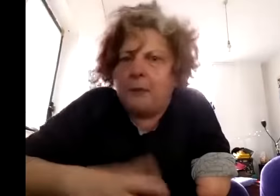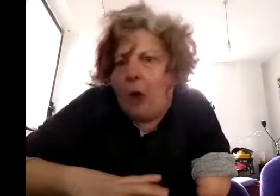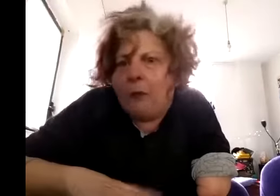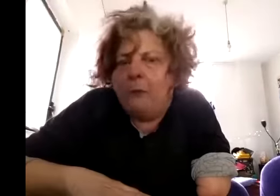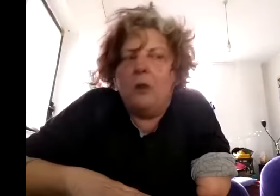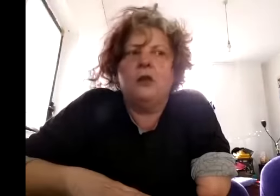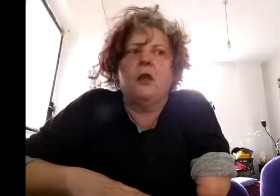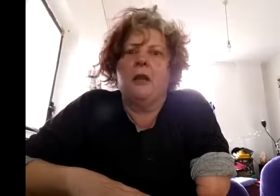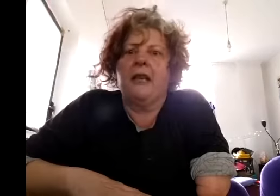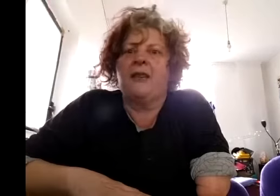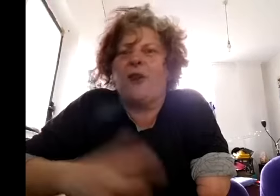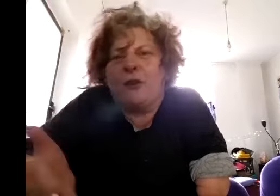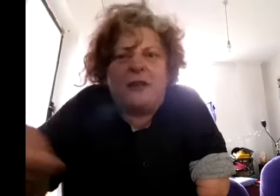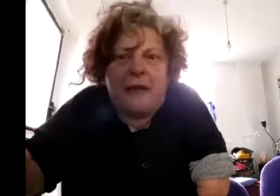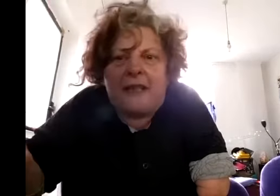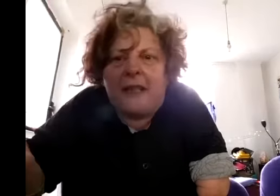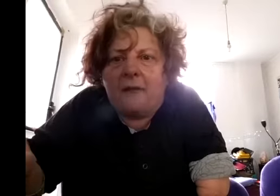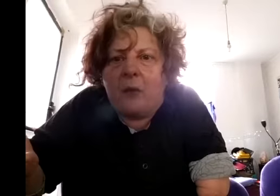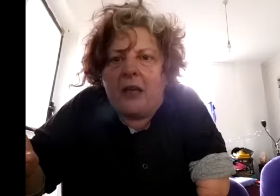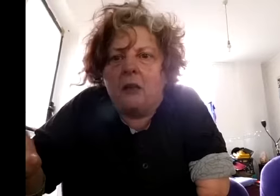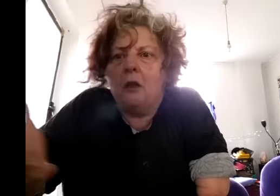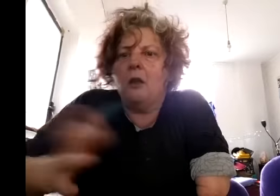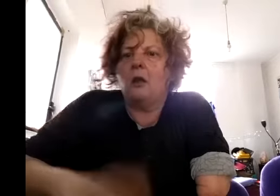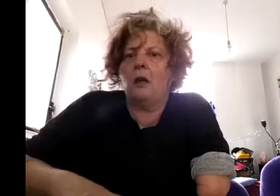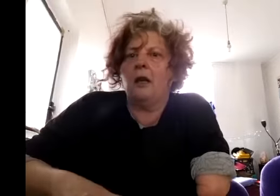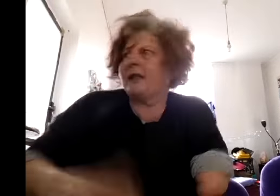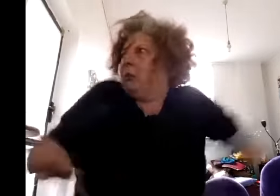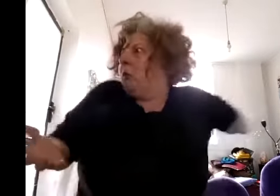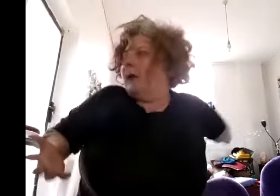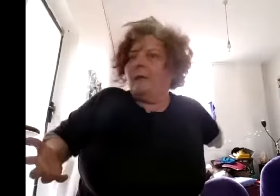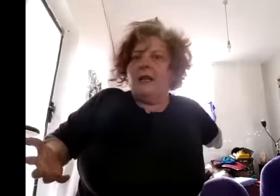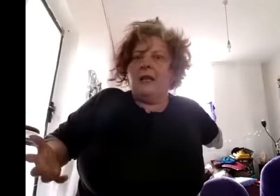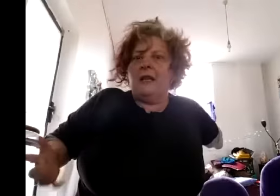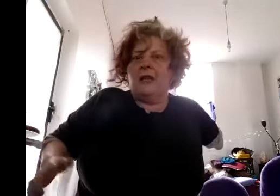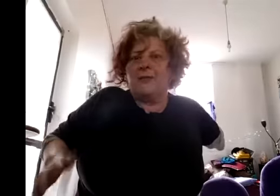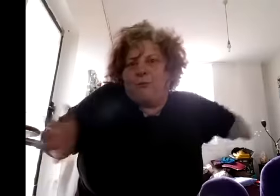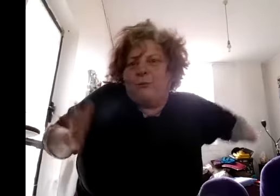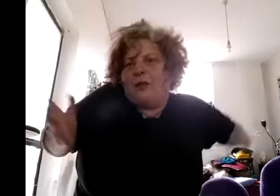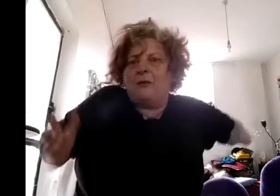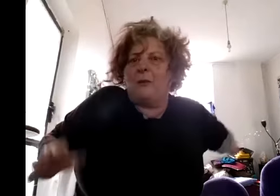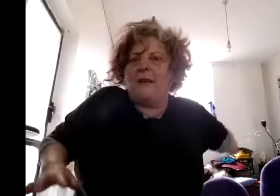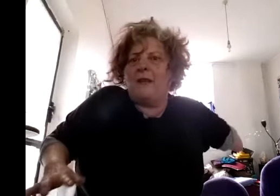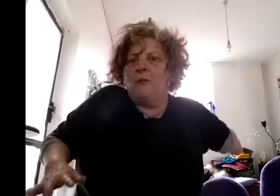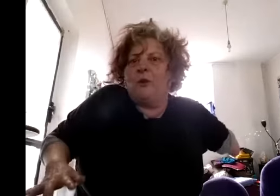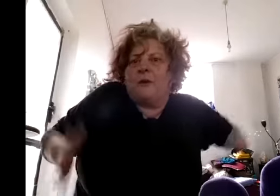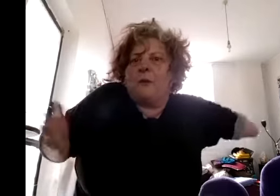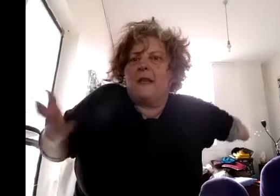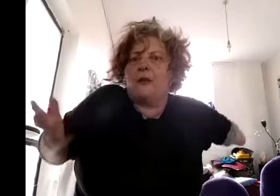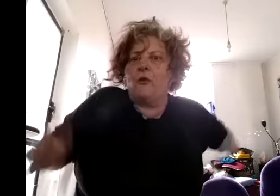problem you know and he goes oh you're distracting everybody and I said well what do you mean and he goes well you know the way that you move the way that you look